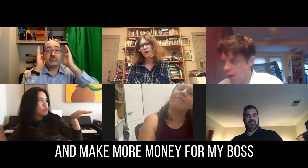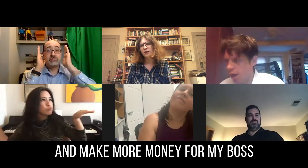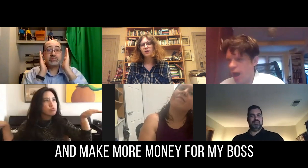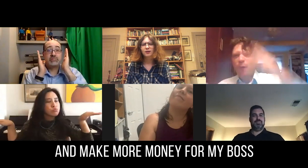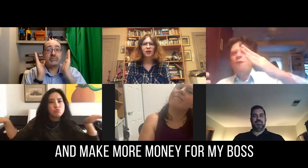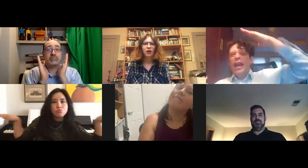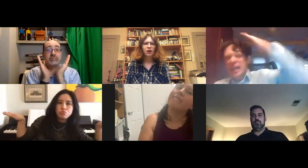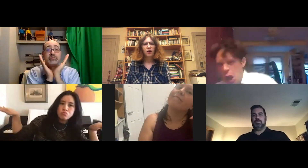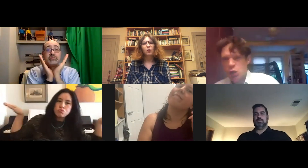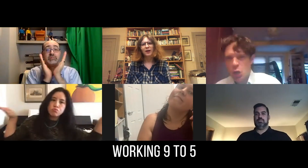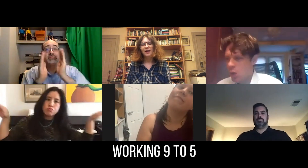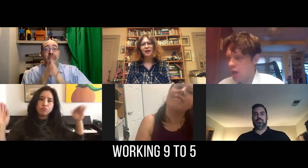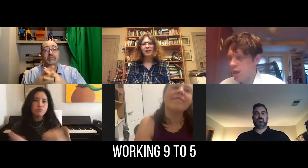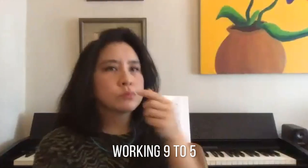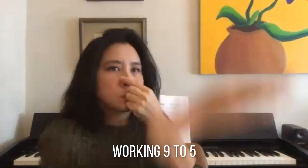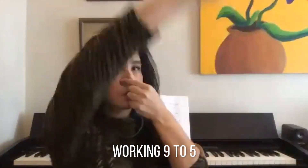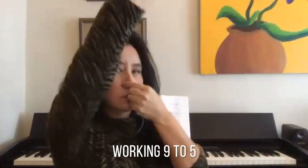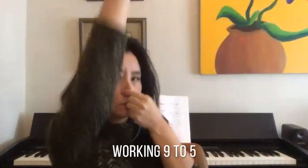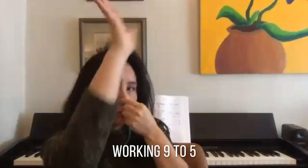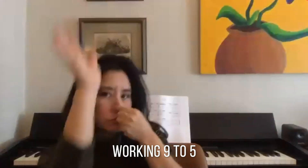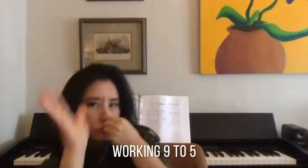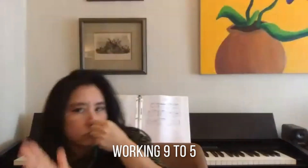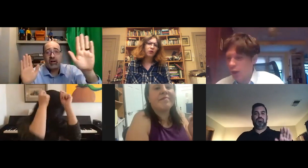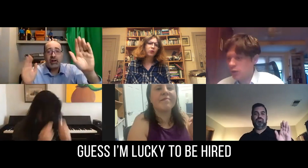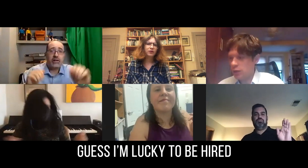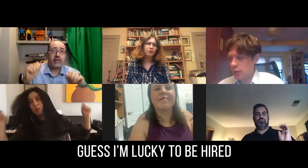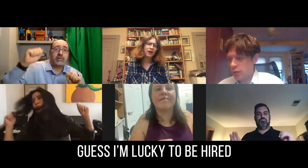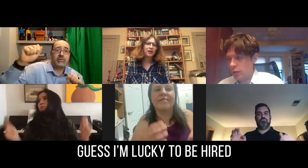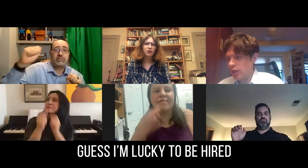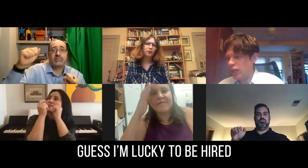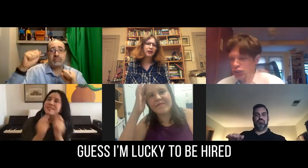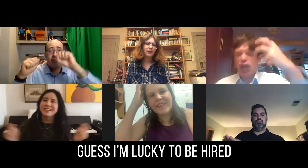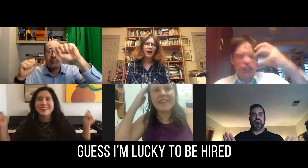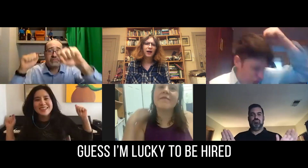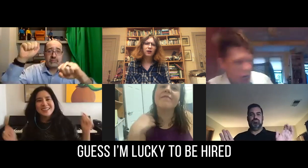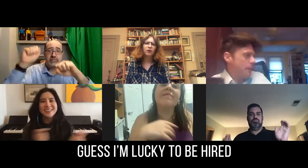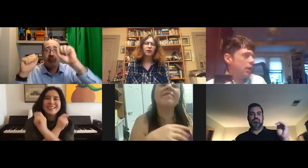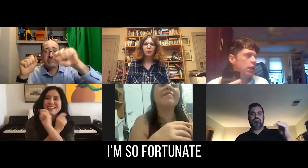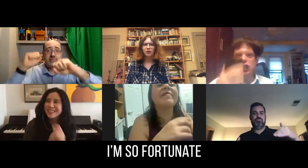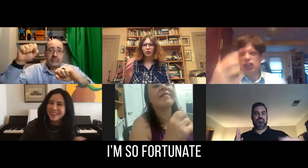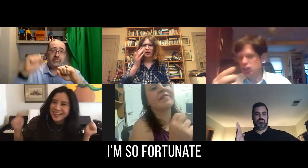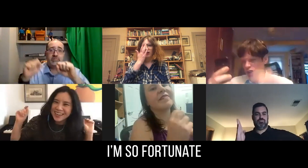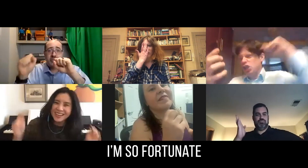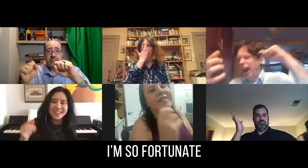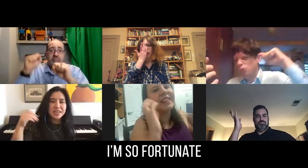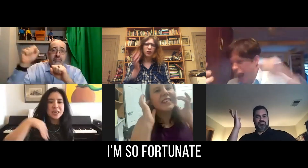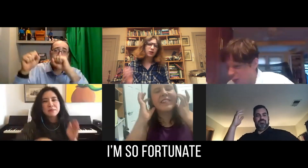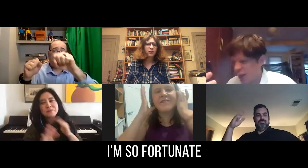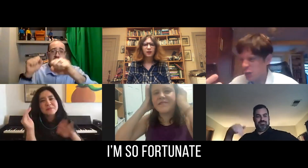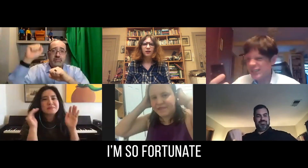boss. Working 9 to 5, guess I'm lucky to be hired. I'm so